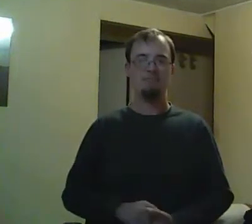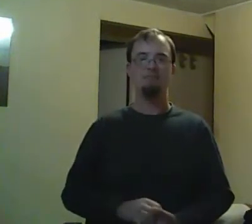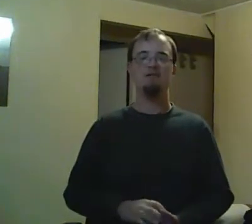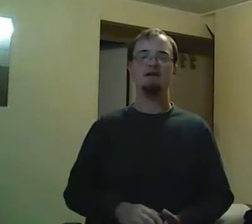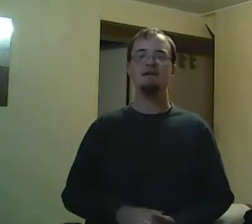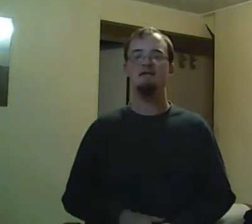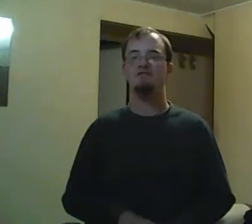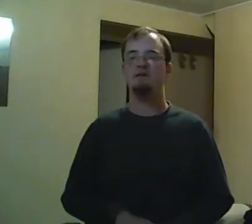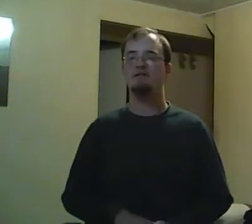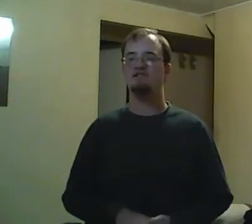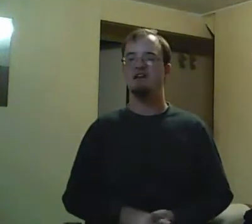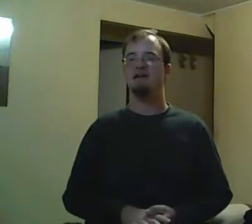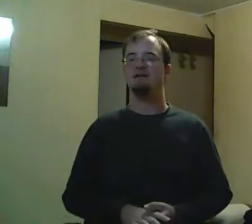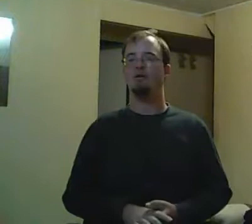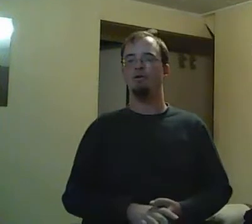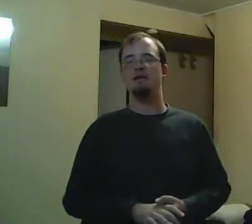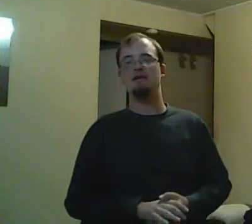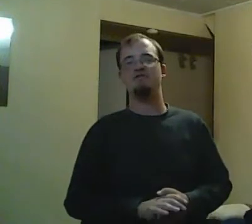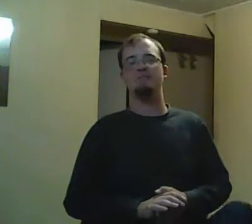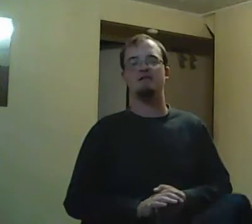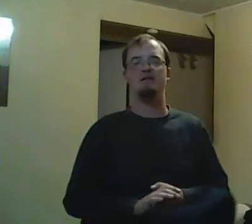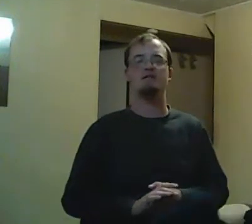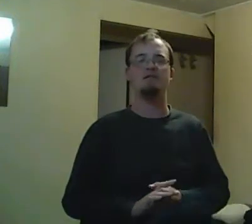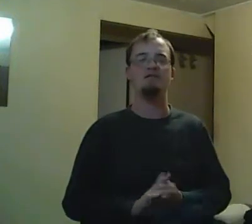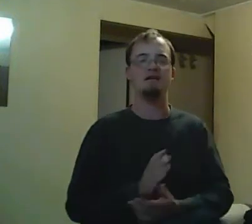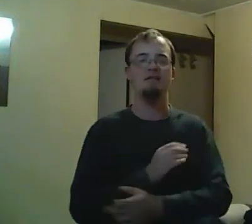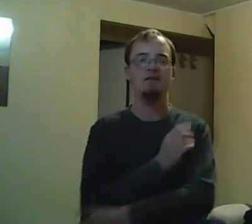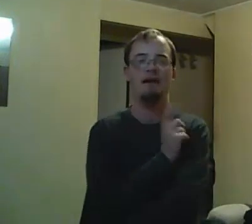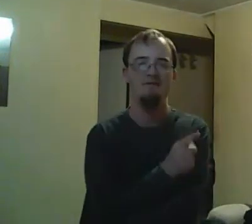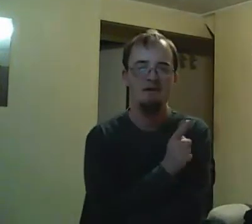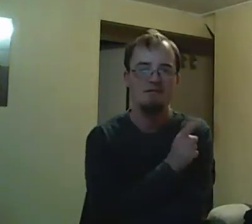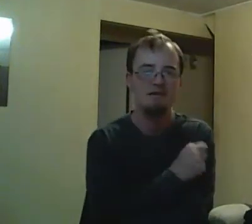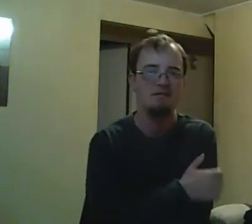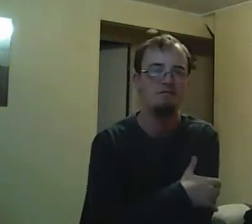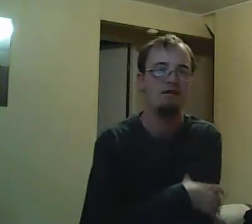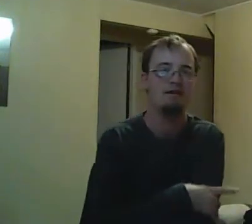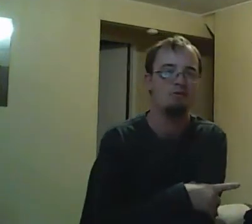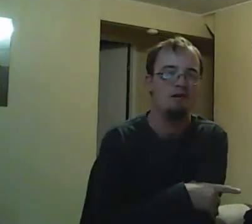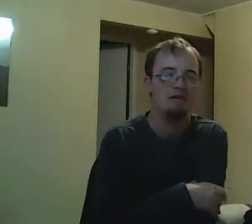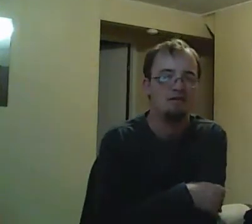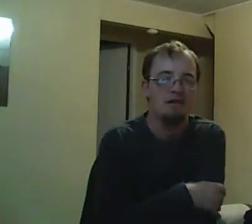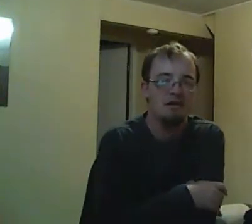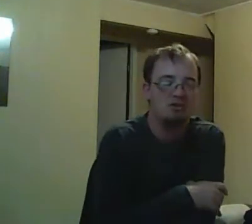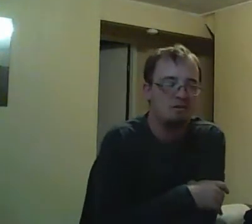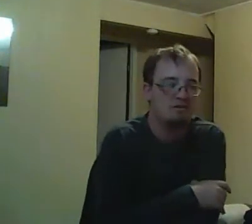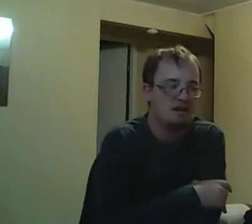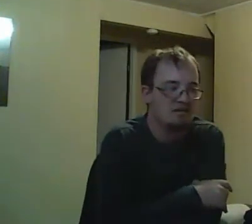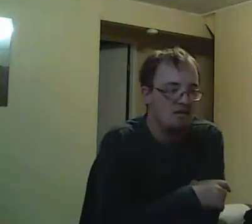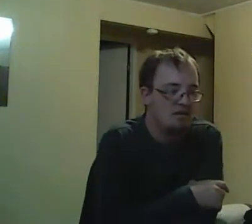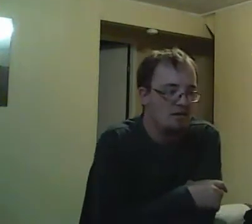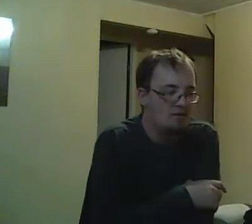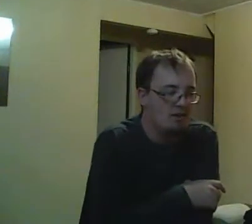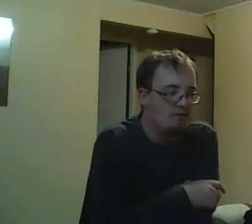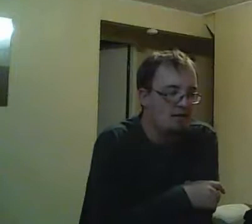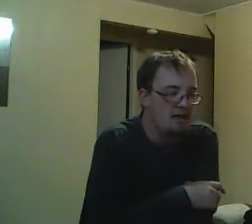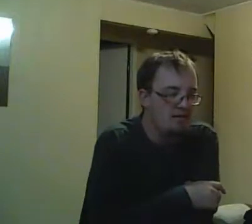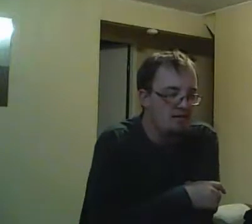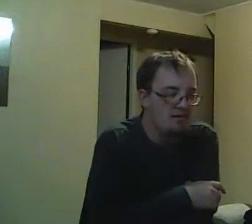not have happened, and then how are you going to pain and feather Rick? Rick, but thankfully, the score was